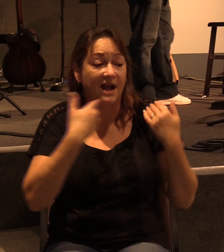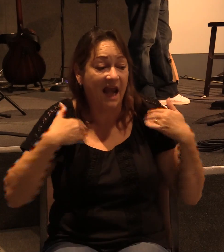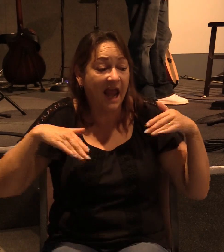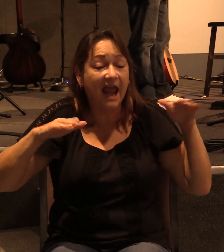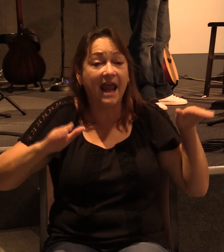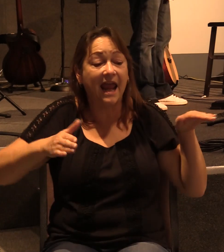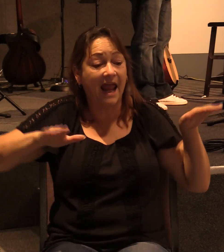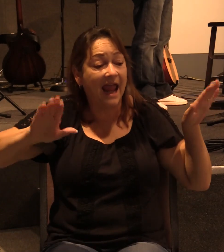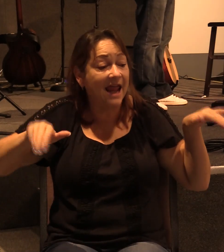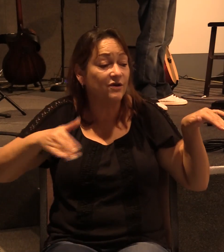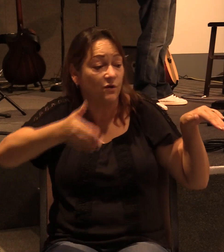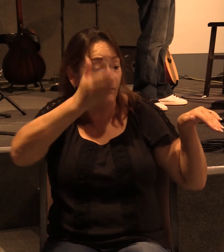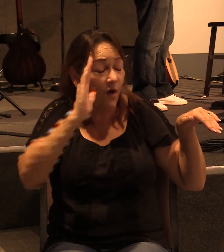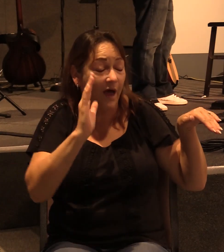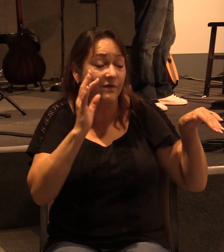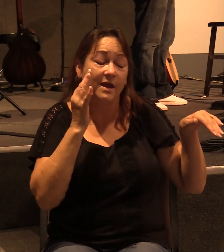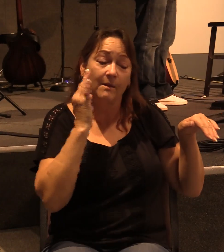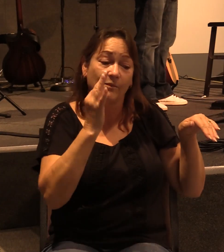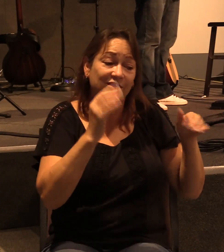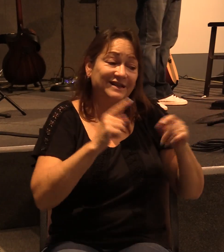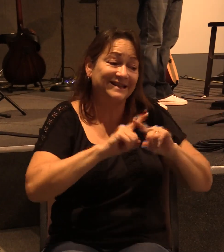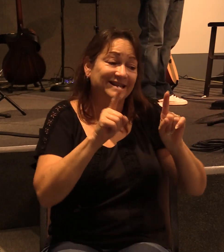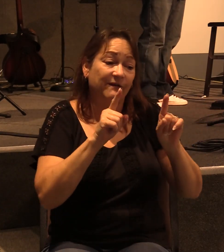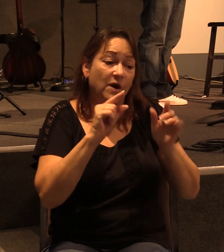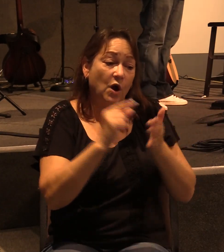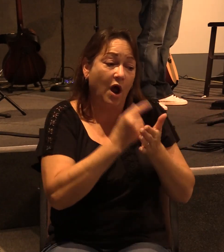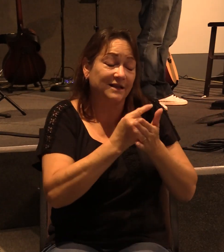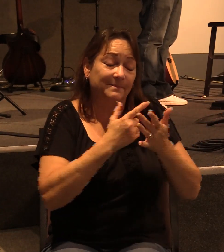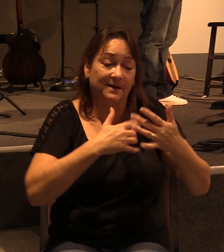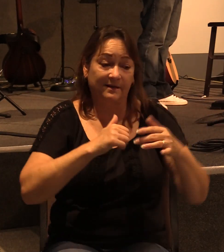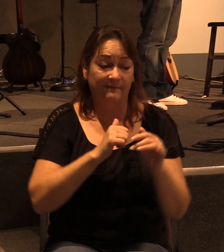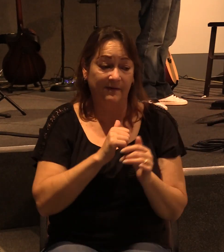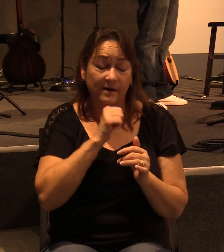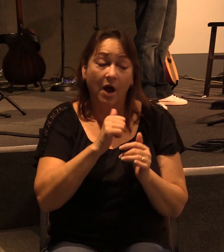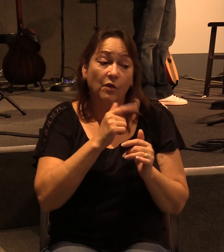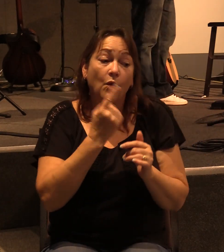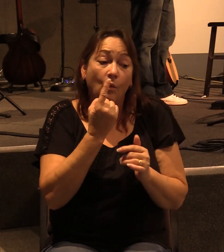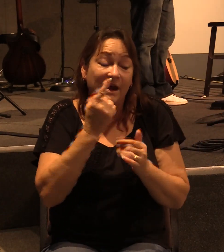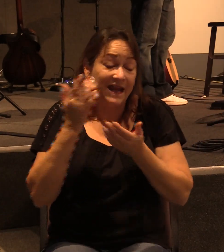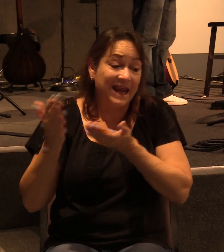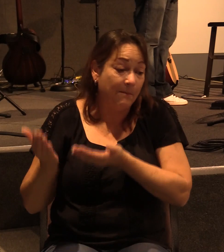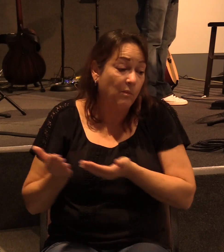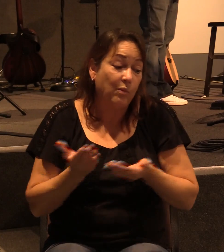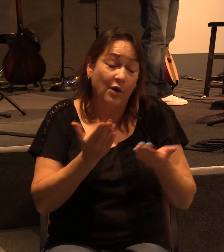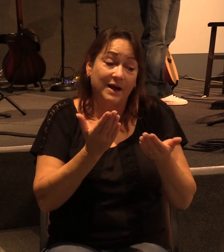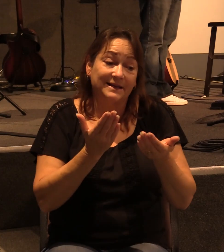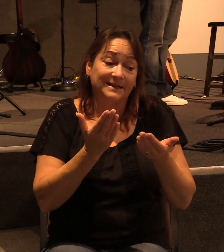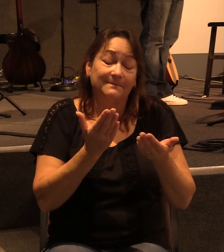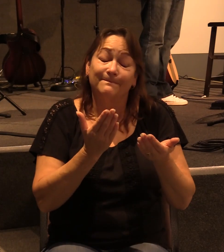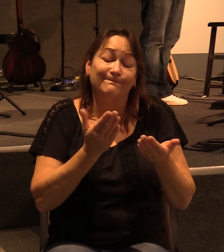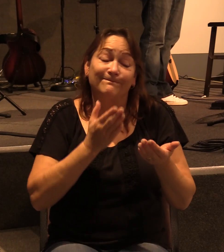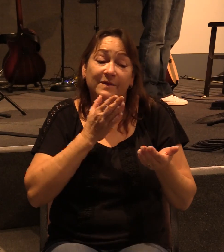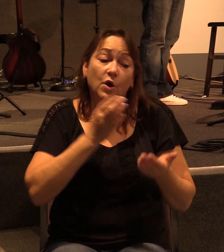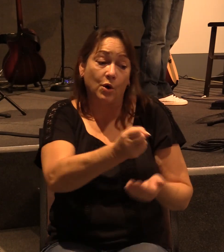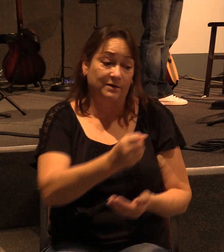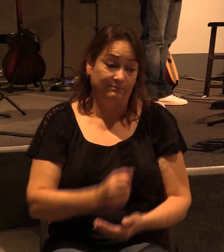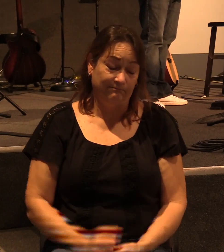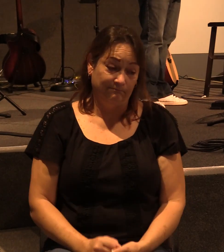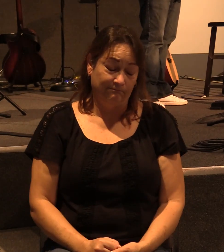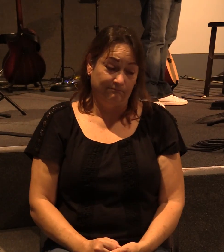of God, who preached a different gospel other than the one that he brought to them, well, be accursed